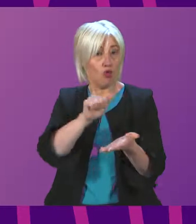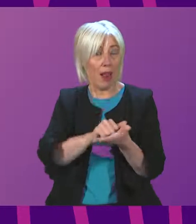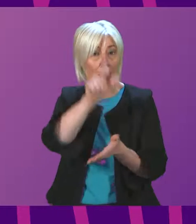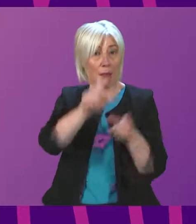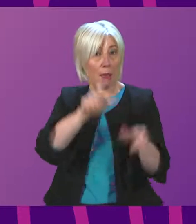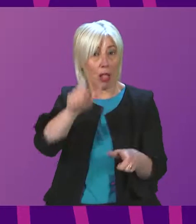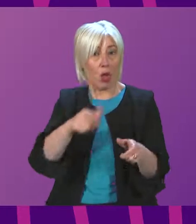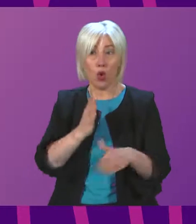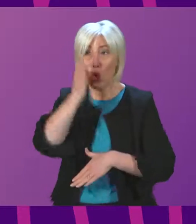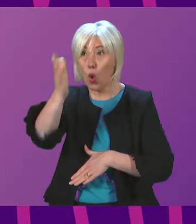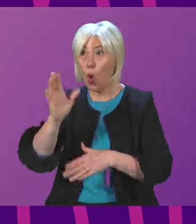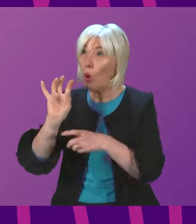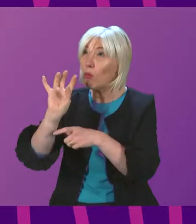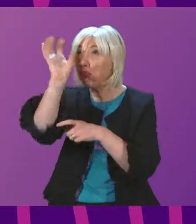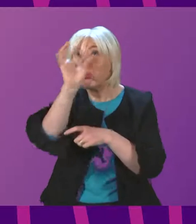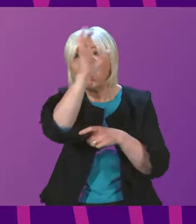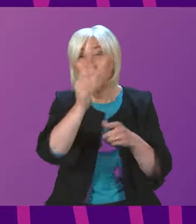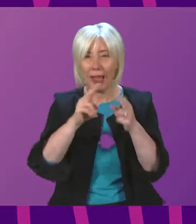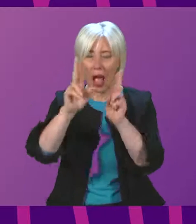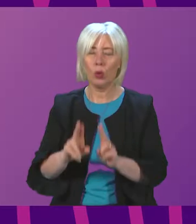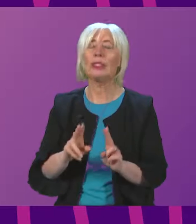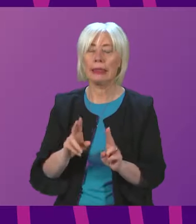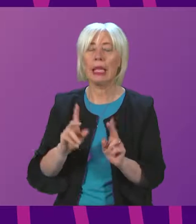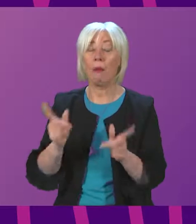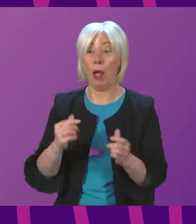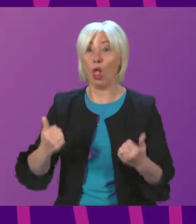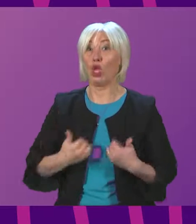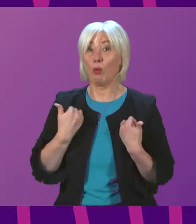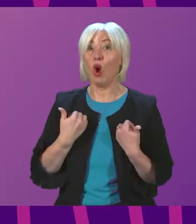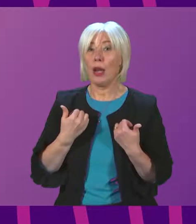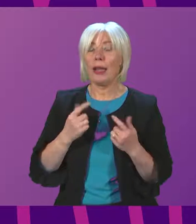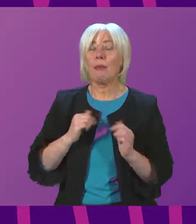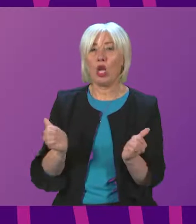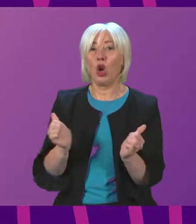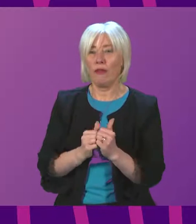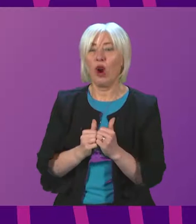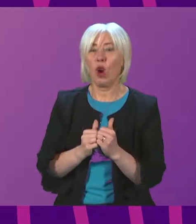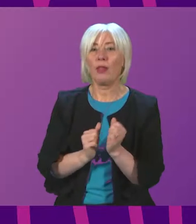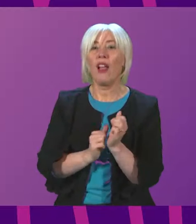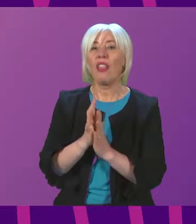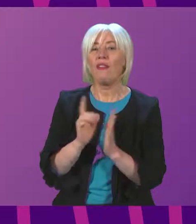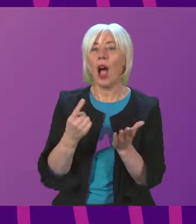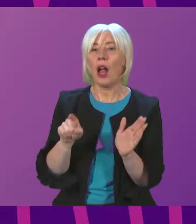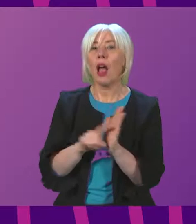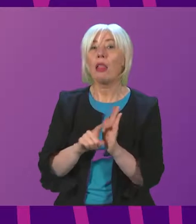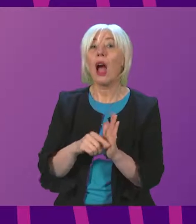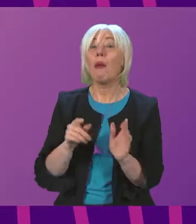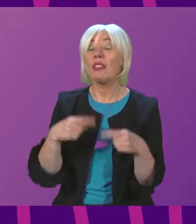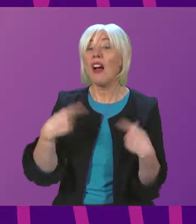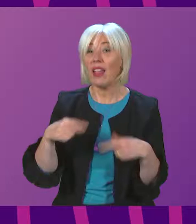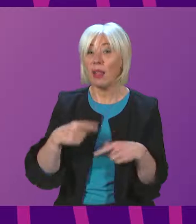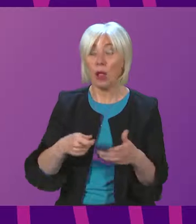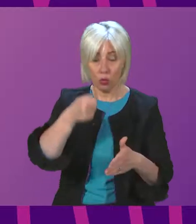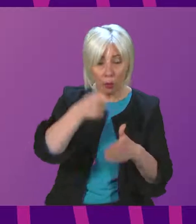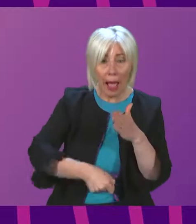work in people's homes. As of this morning, my officials have confirmed that fire alarms are currently available for purchase and